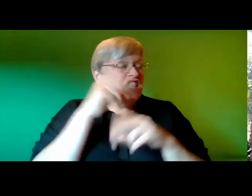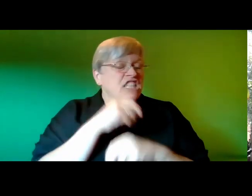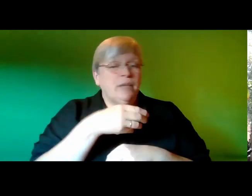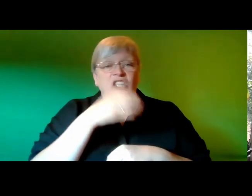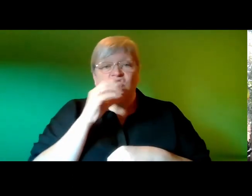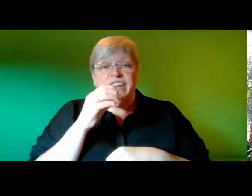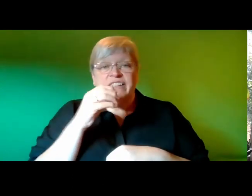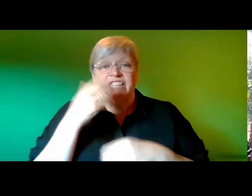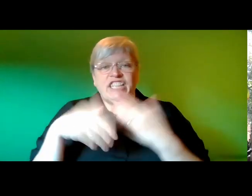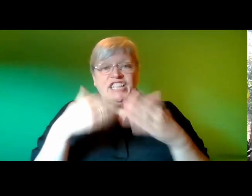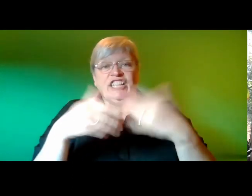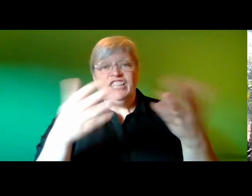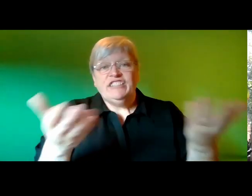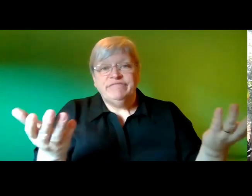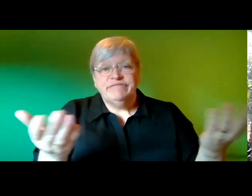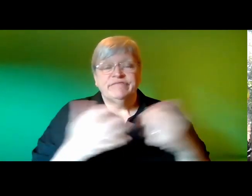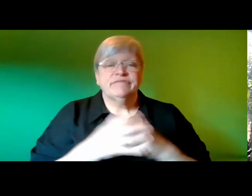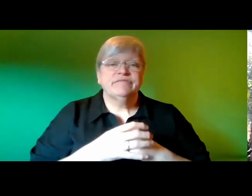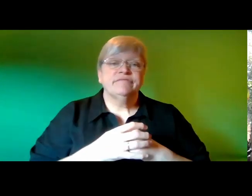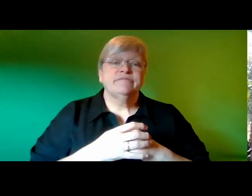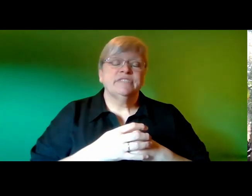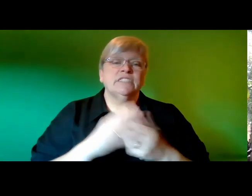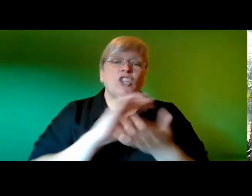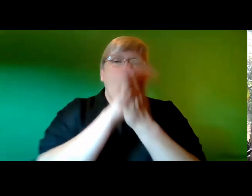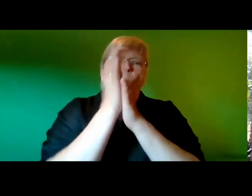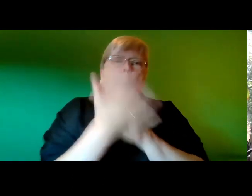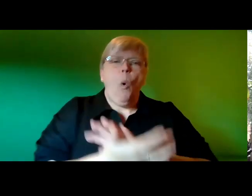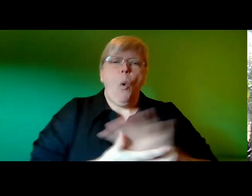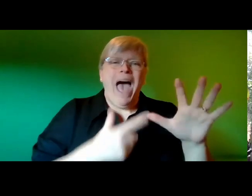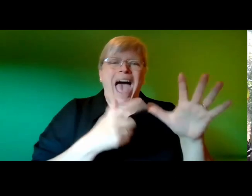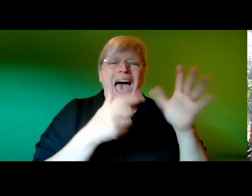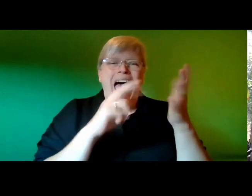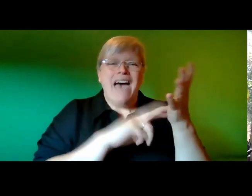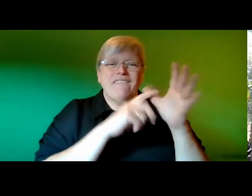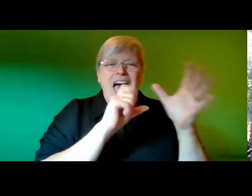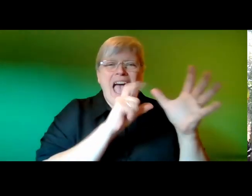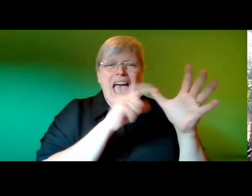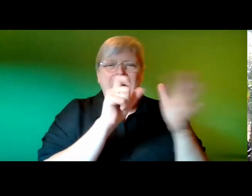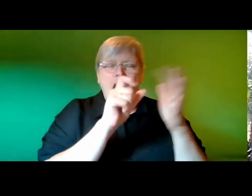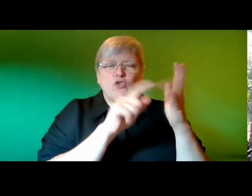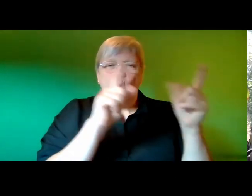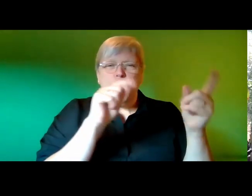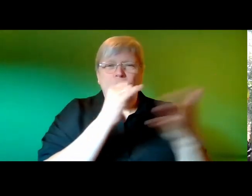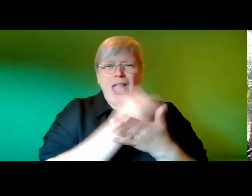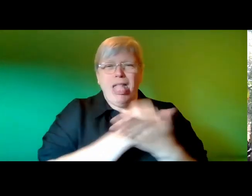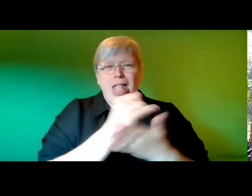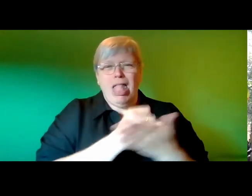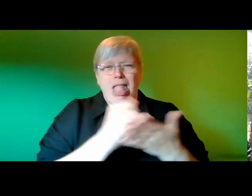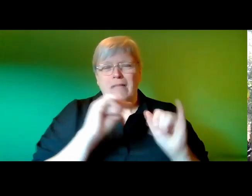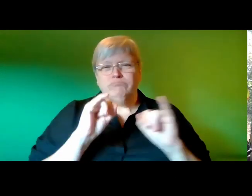binge watch netflix squished avocados rotting brown on the inside makes a sad hipster